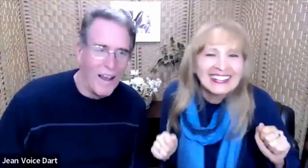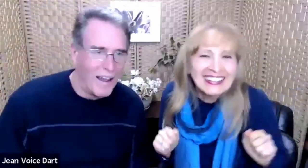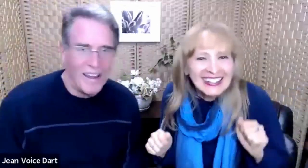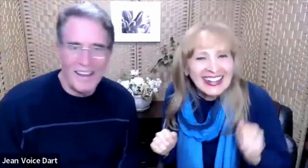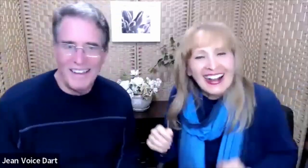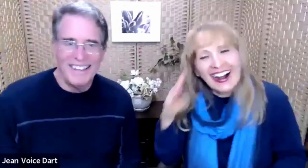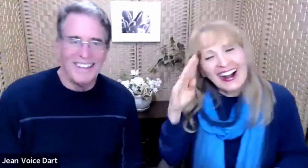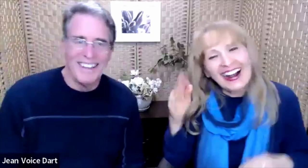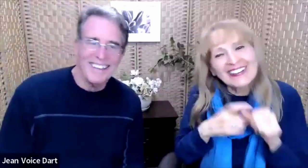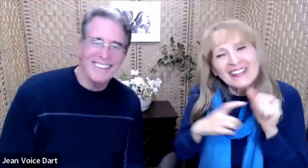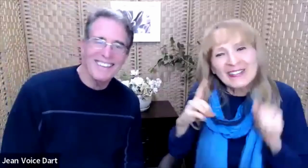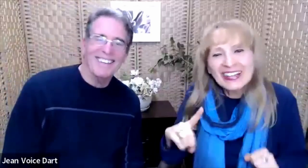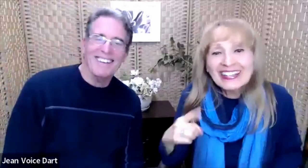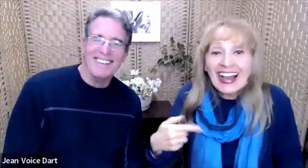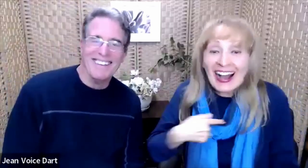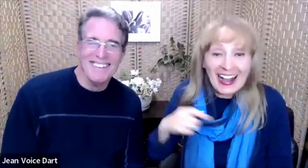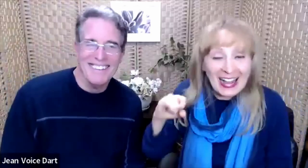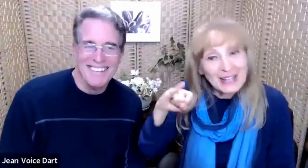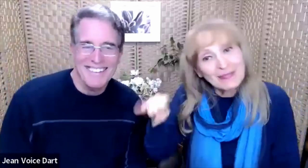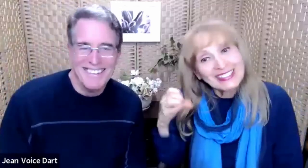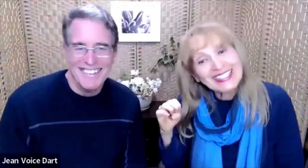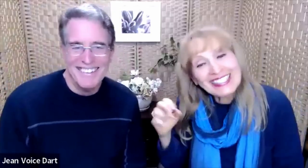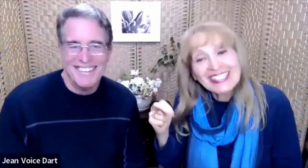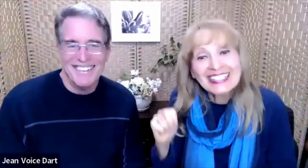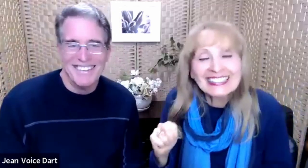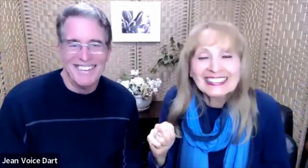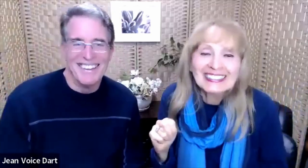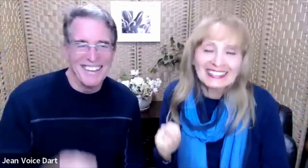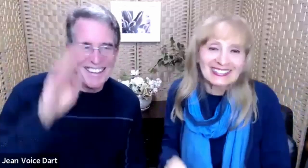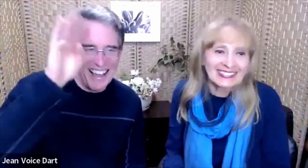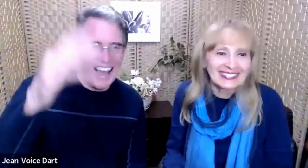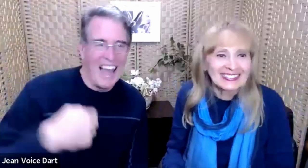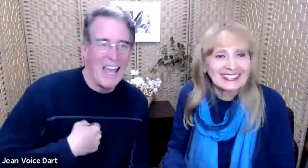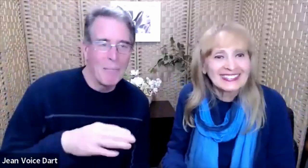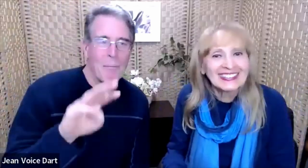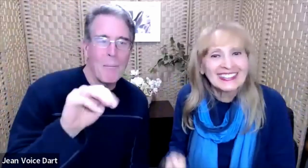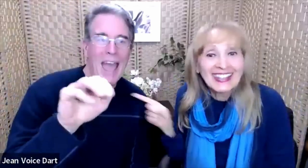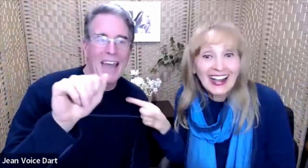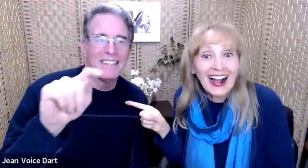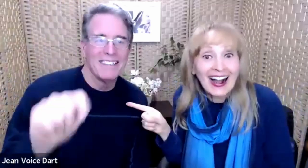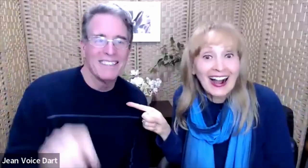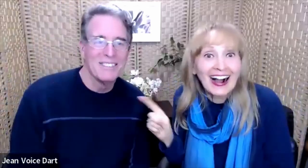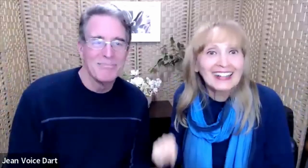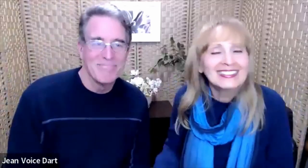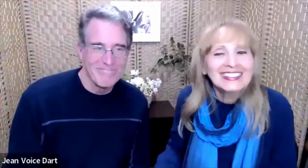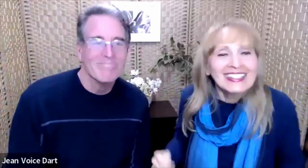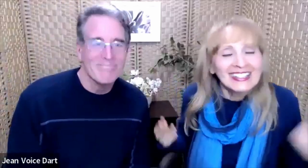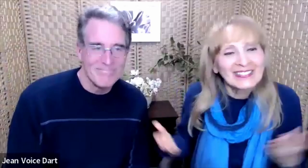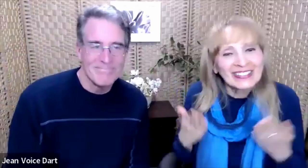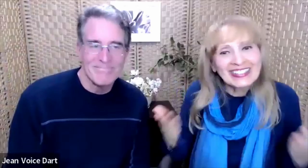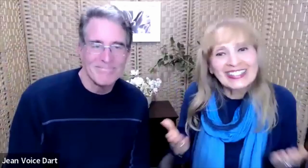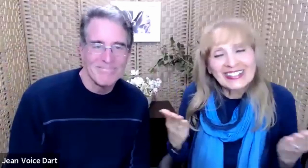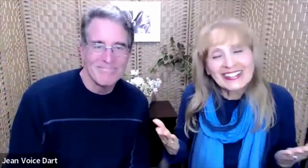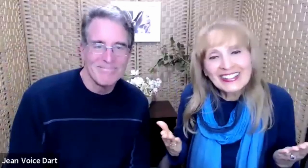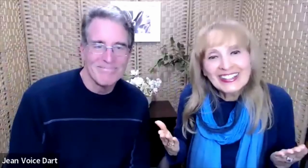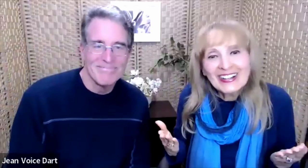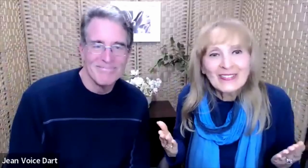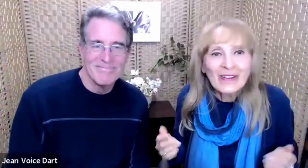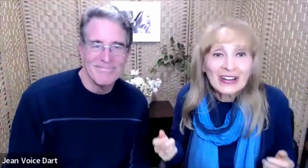Hi, everyone. I'm Jean. Hi, I'm Matt. And we're here for